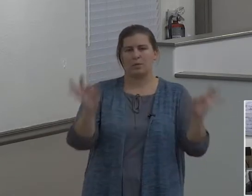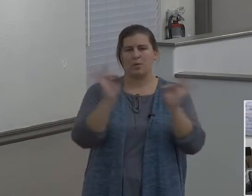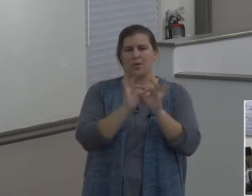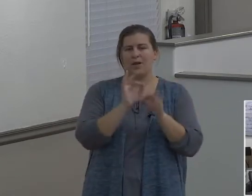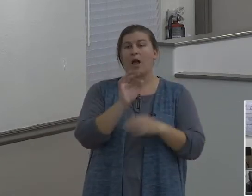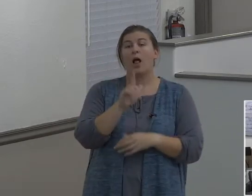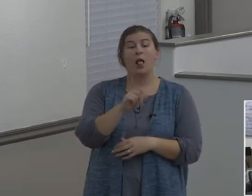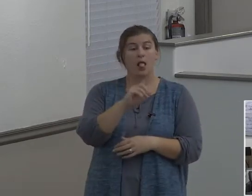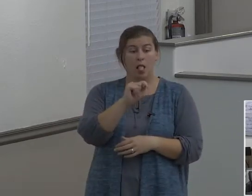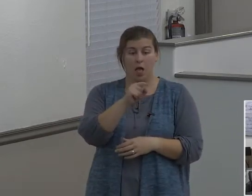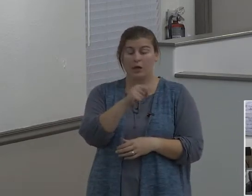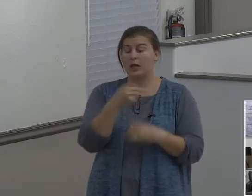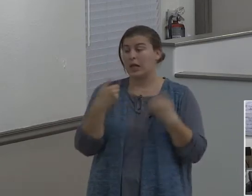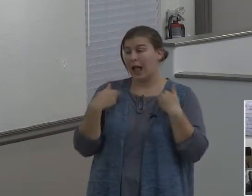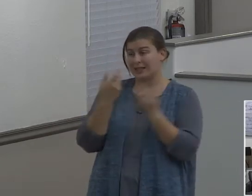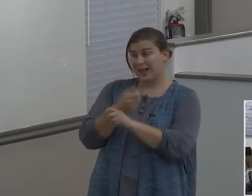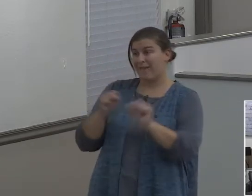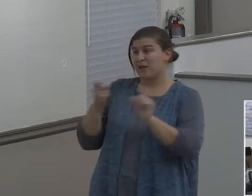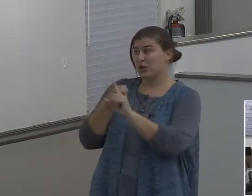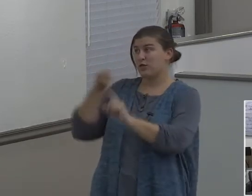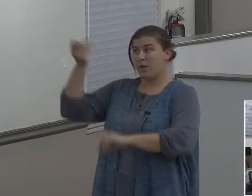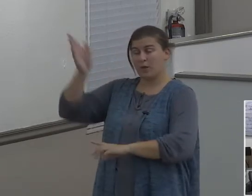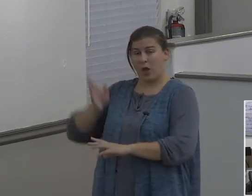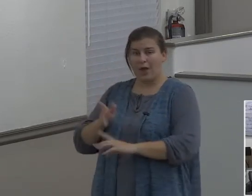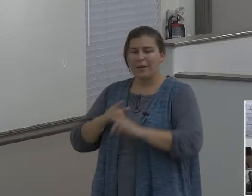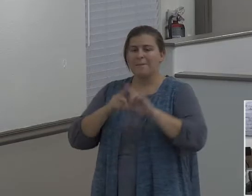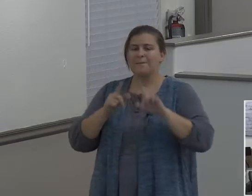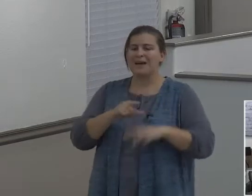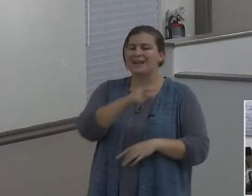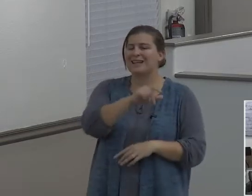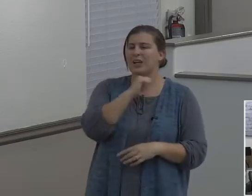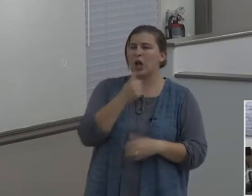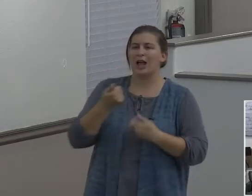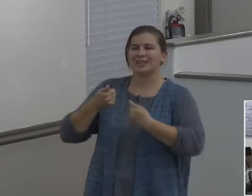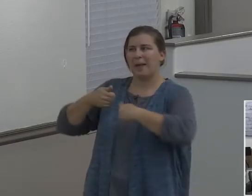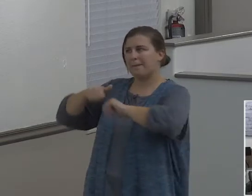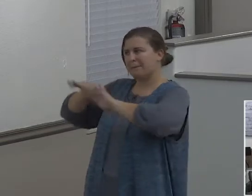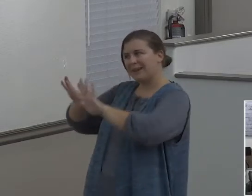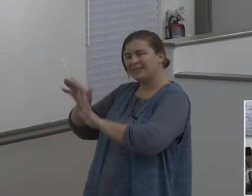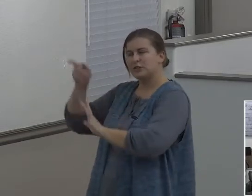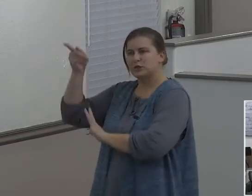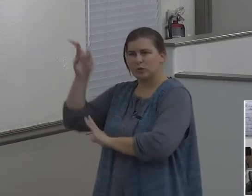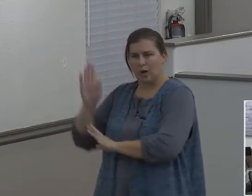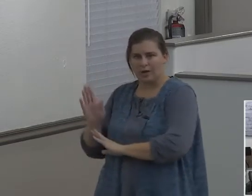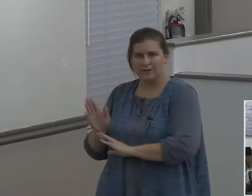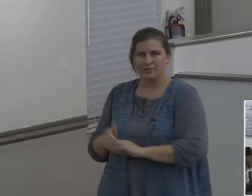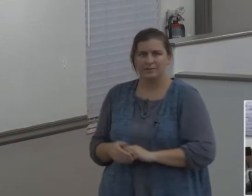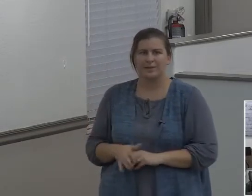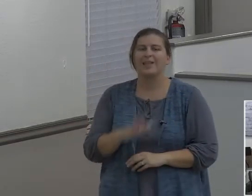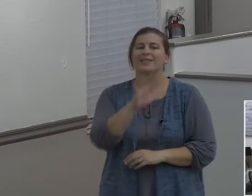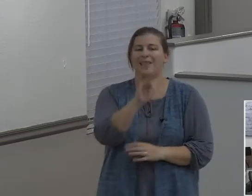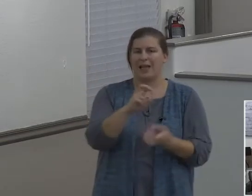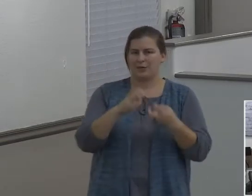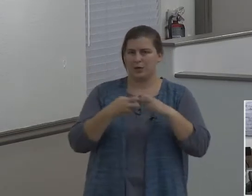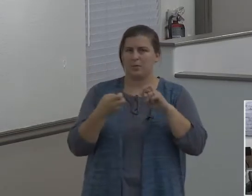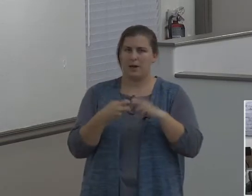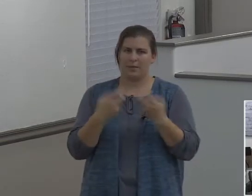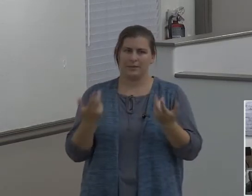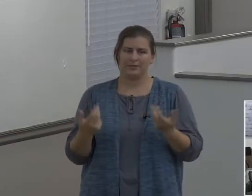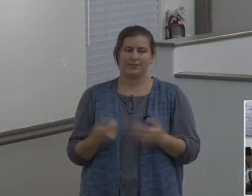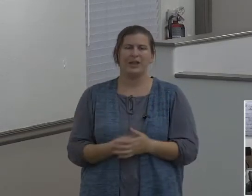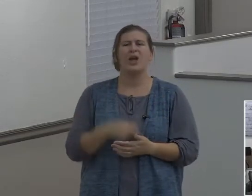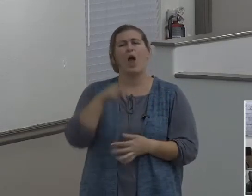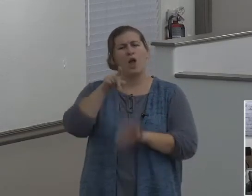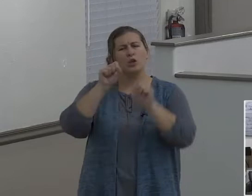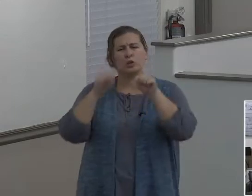but he did not have submission to God. that's a problem. See, you can have Bible